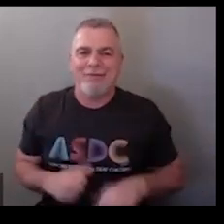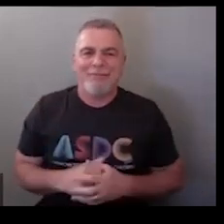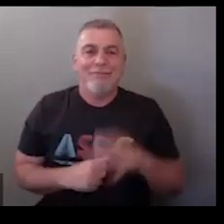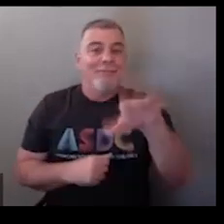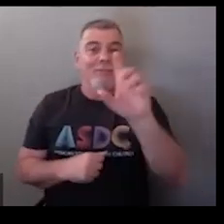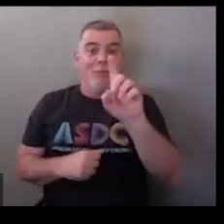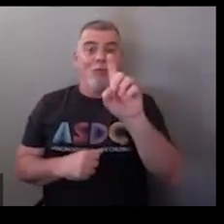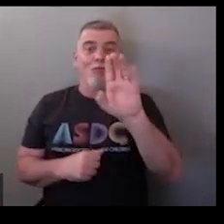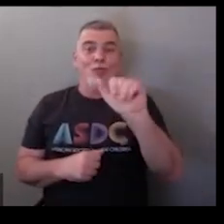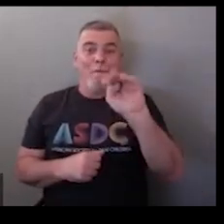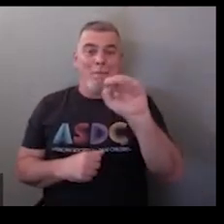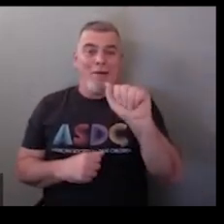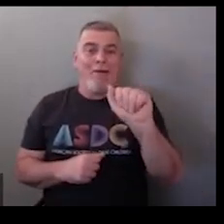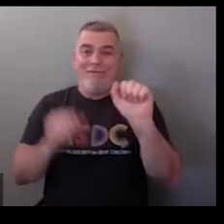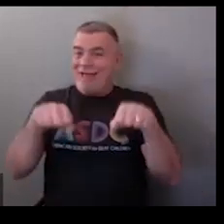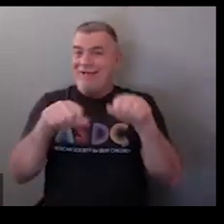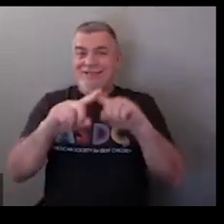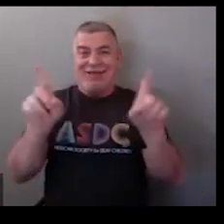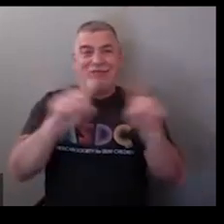they're coming against your body and down